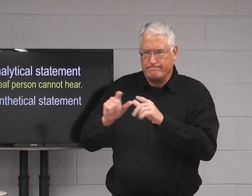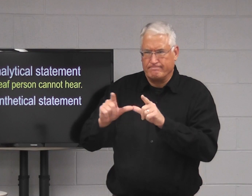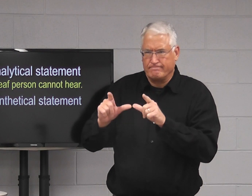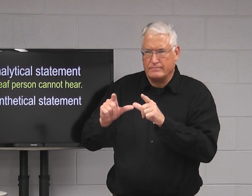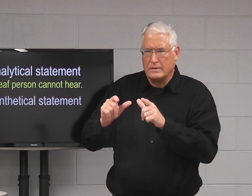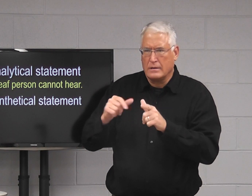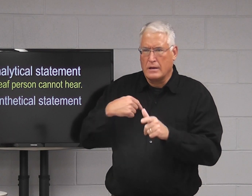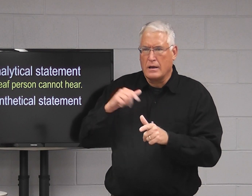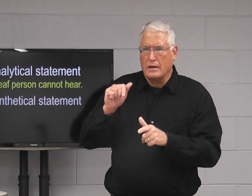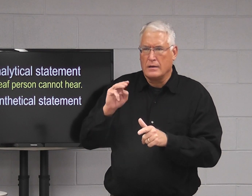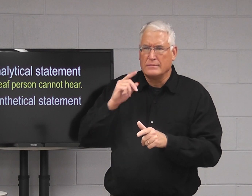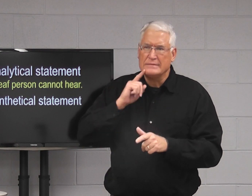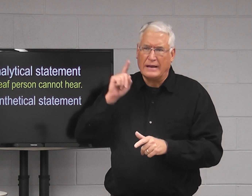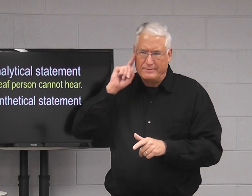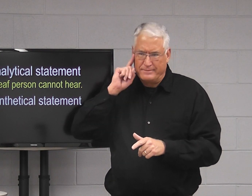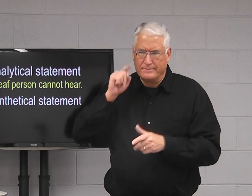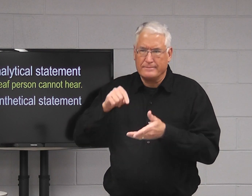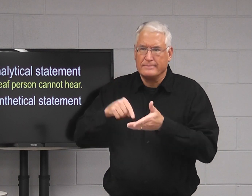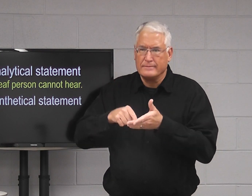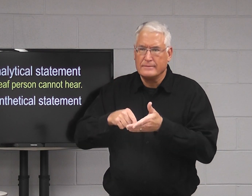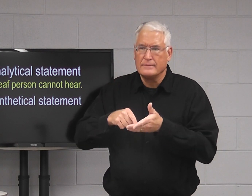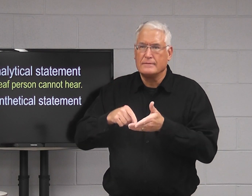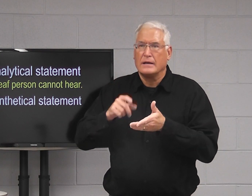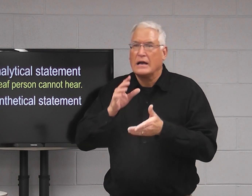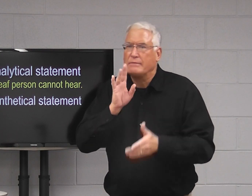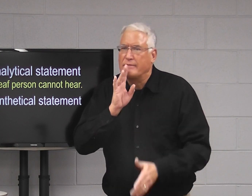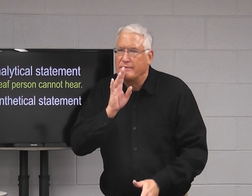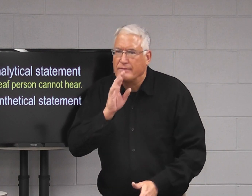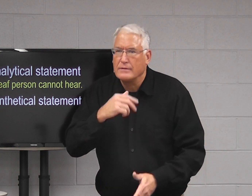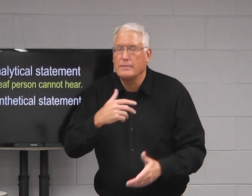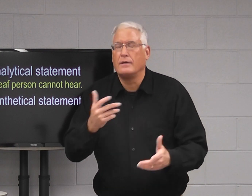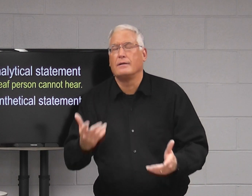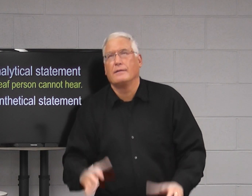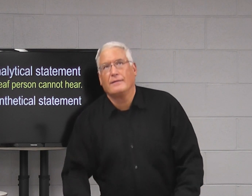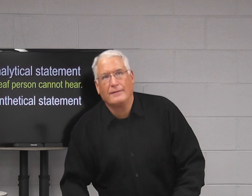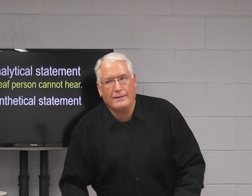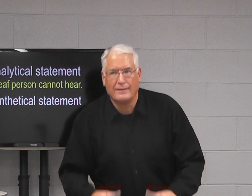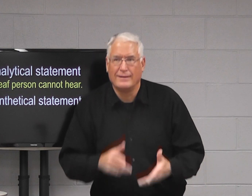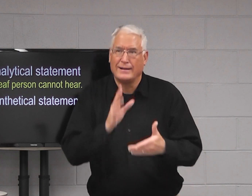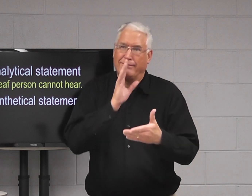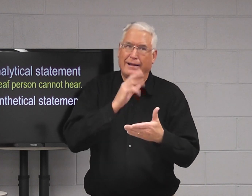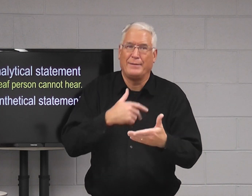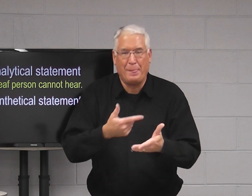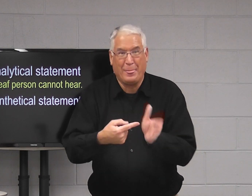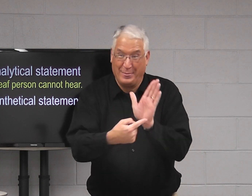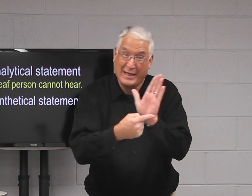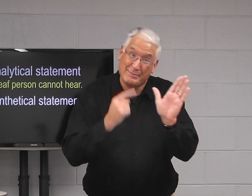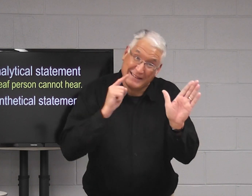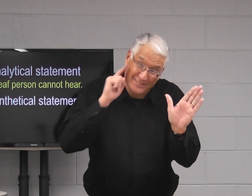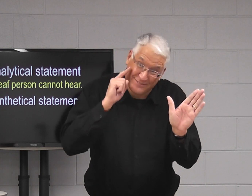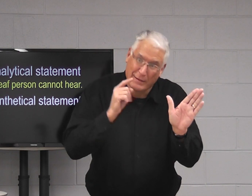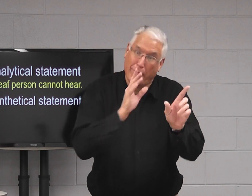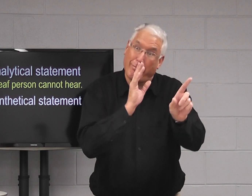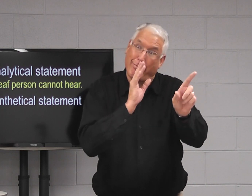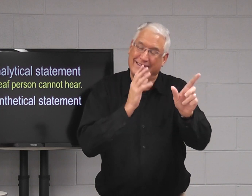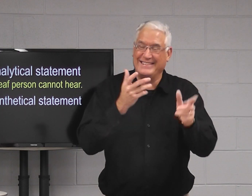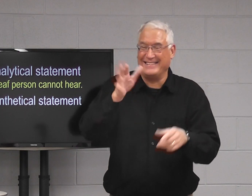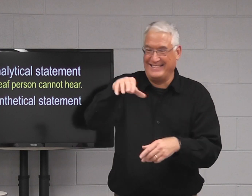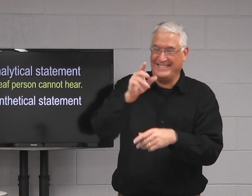office and I am deaf. And then she would turn around and try to talk to me. And I'm like do you read